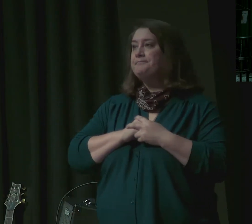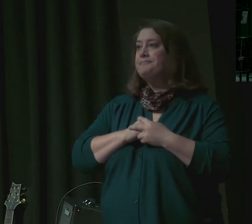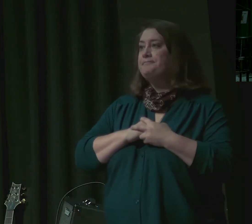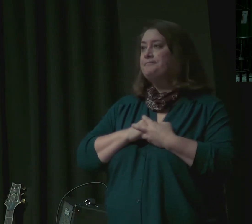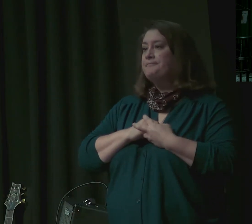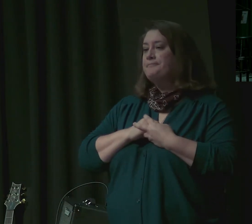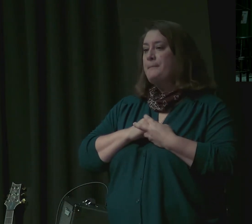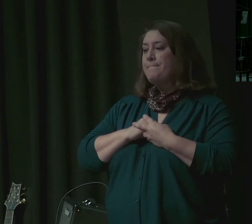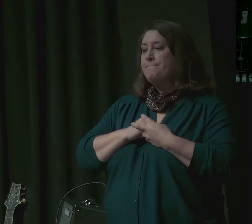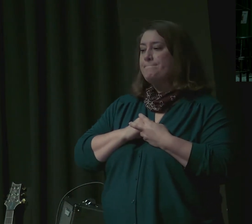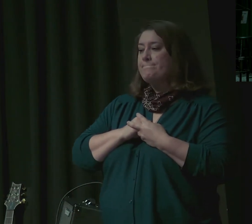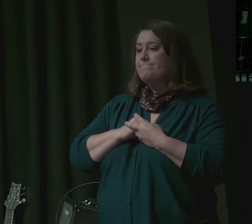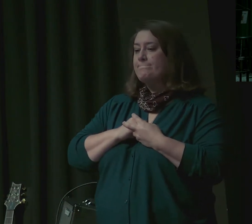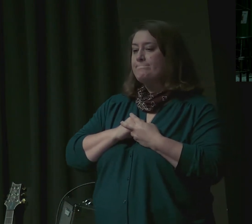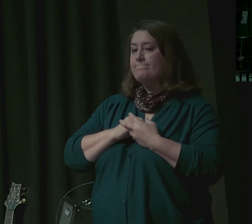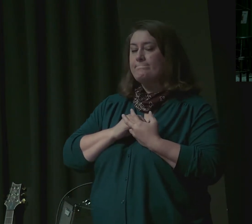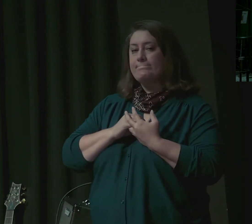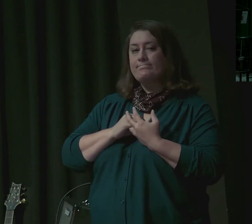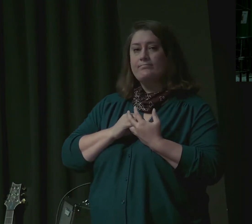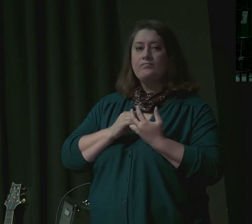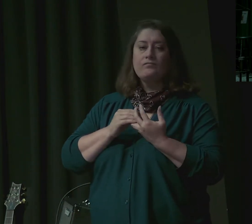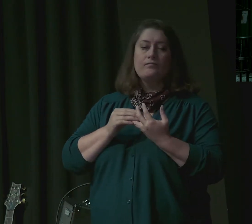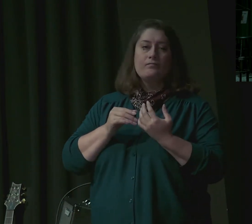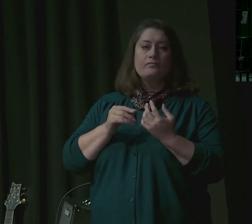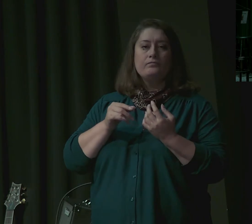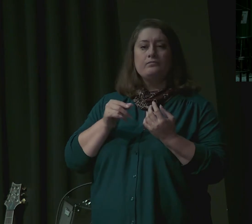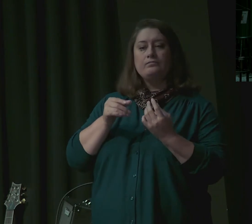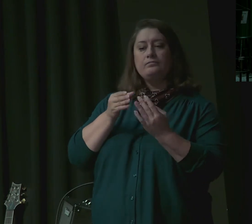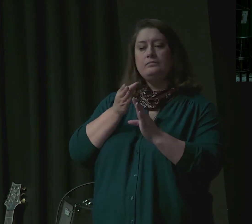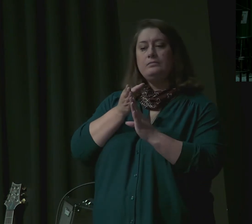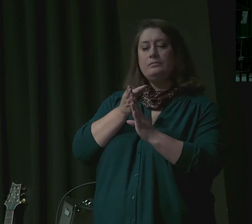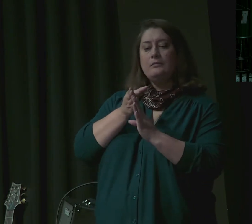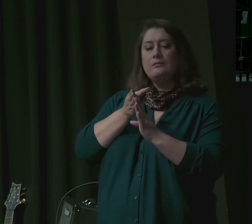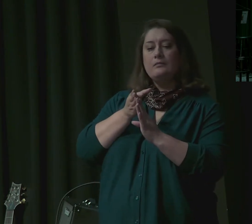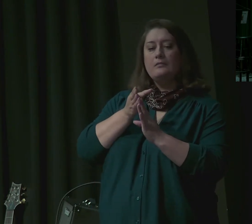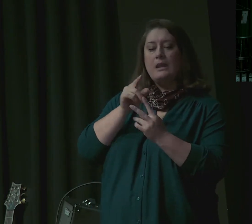But these two chapters are not about judgment.